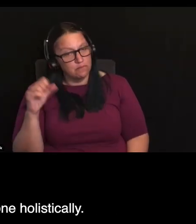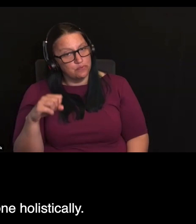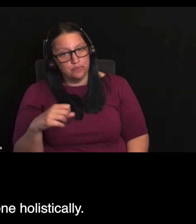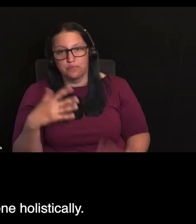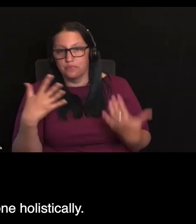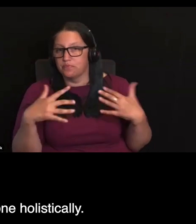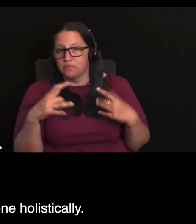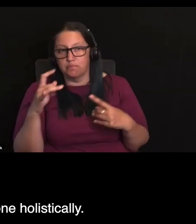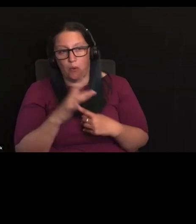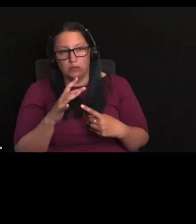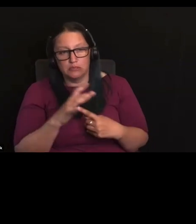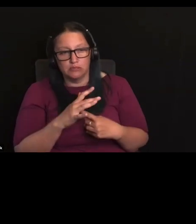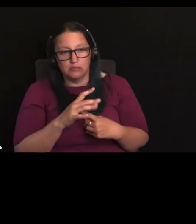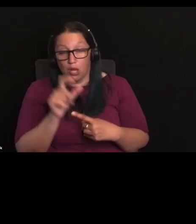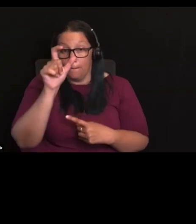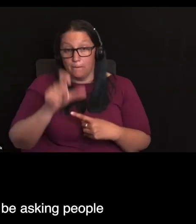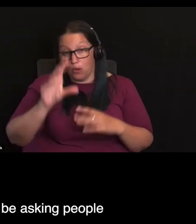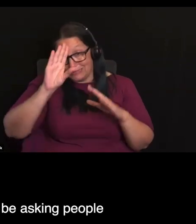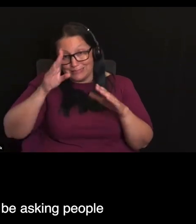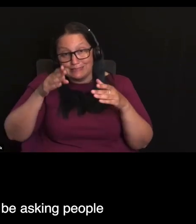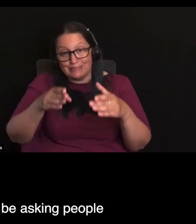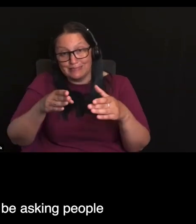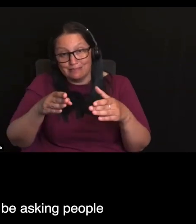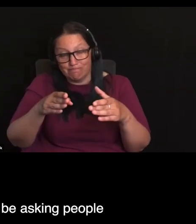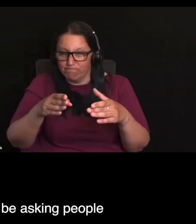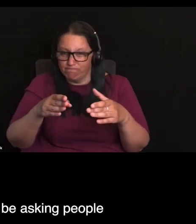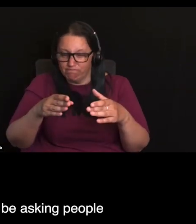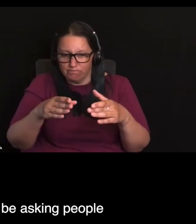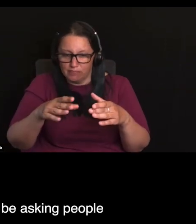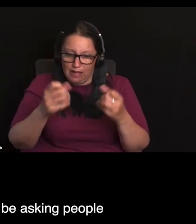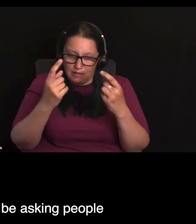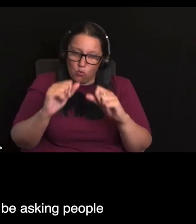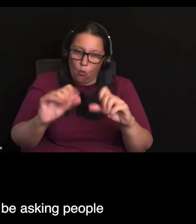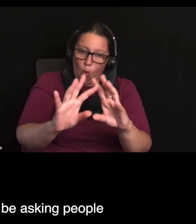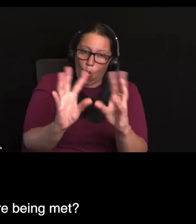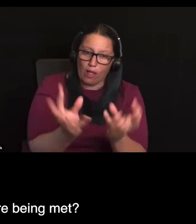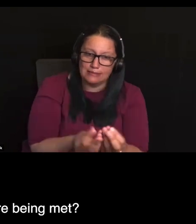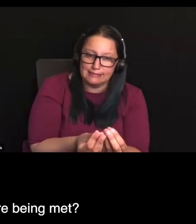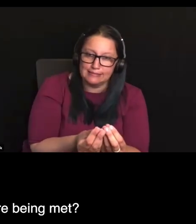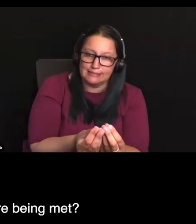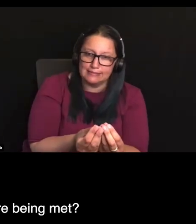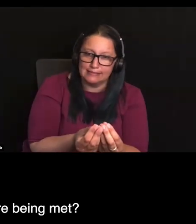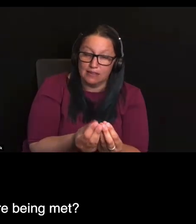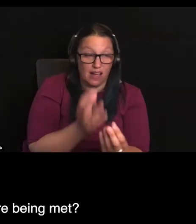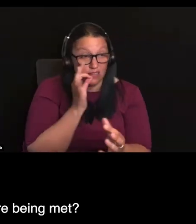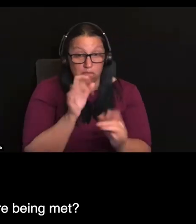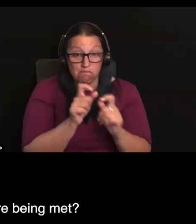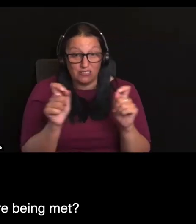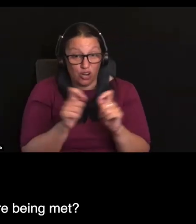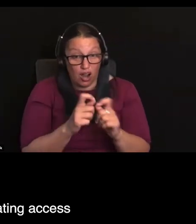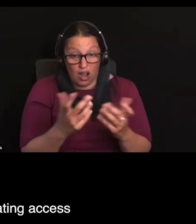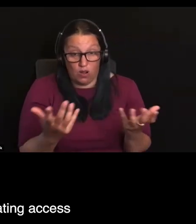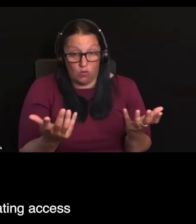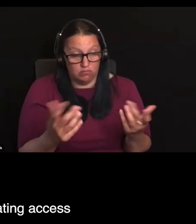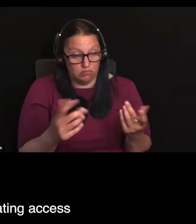someone holistically. In terms of how you measure it, I'd be asking people, do you feel like your needs are being